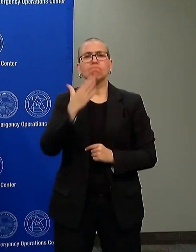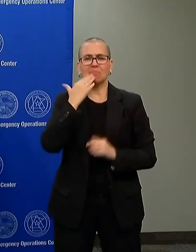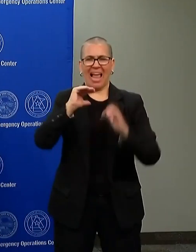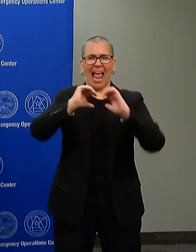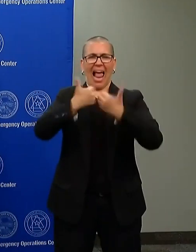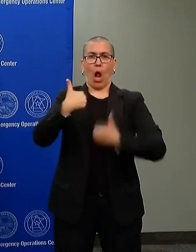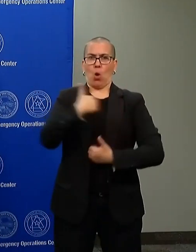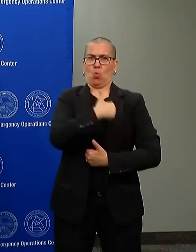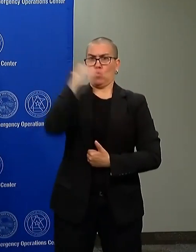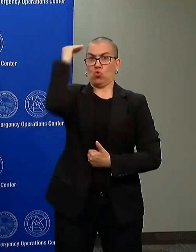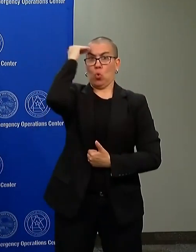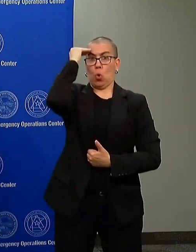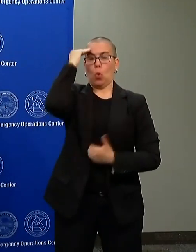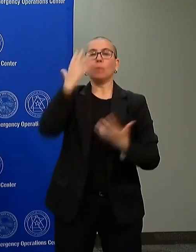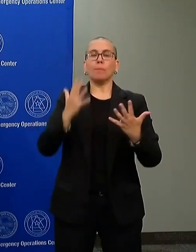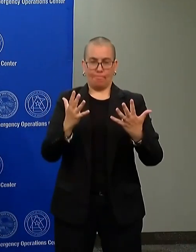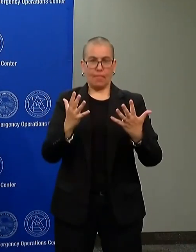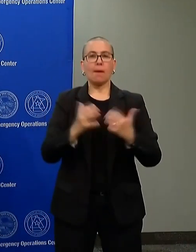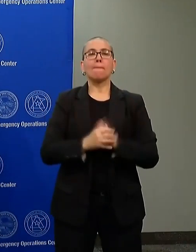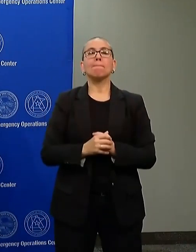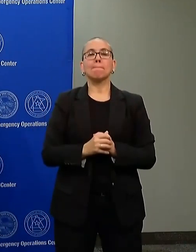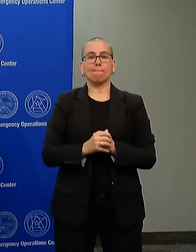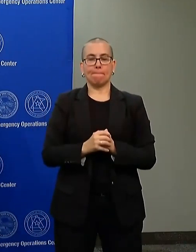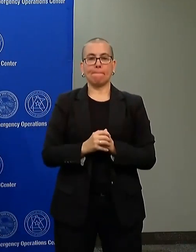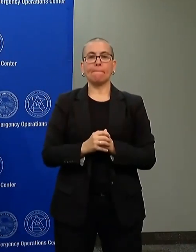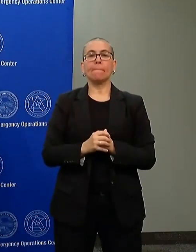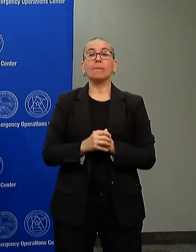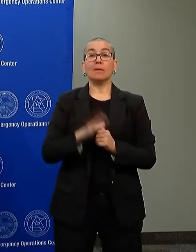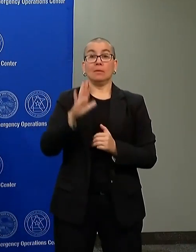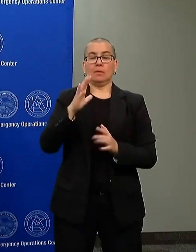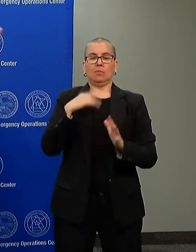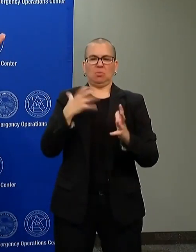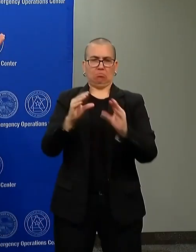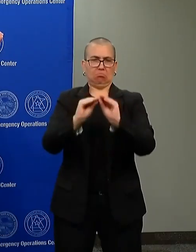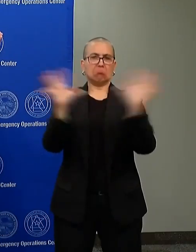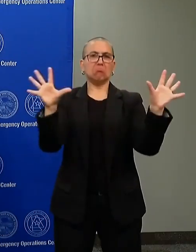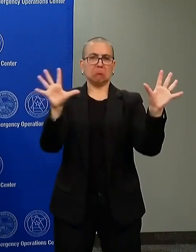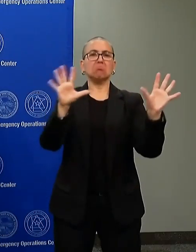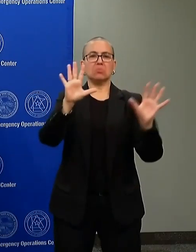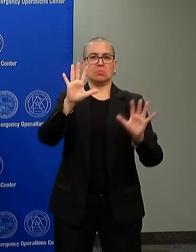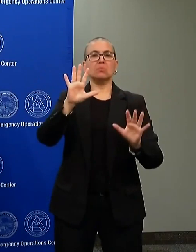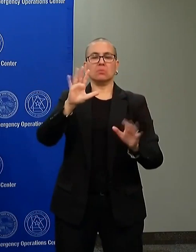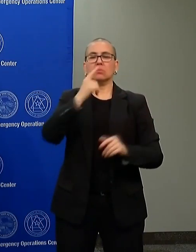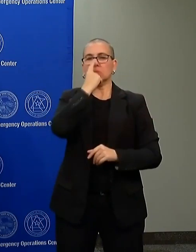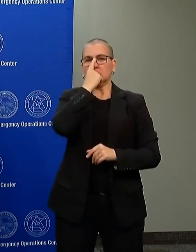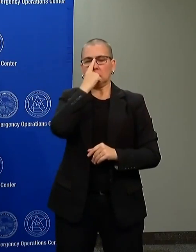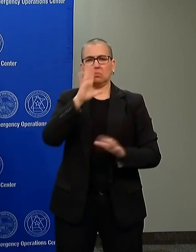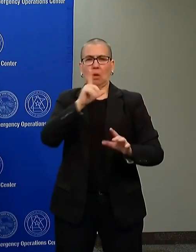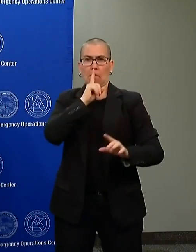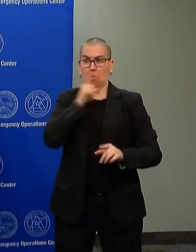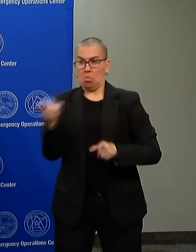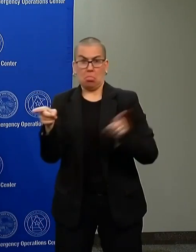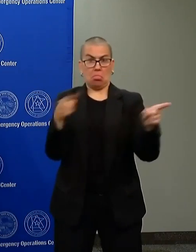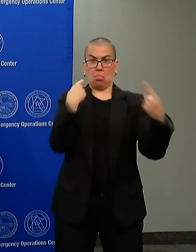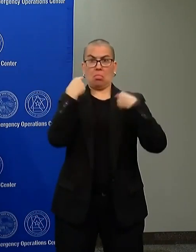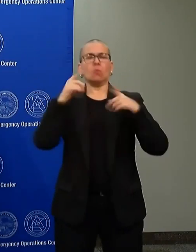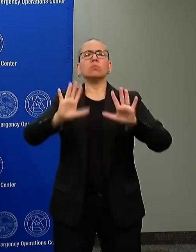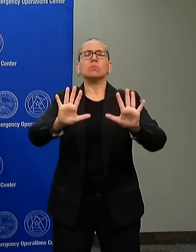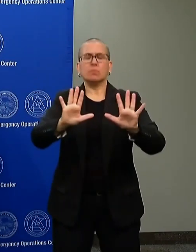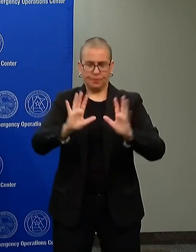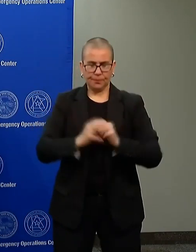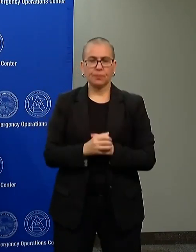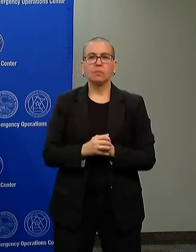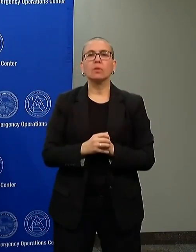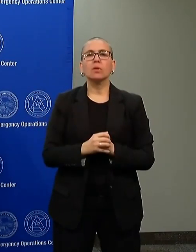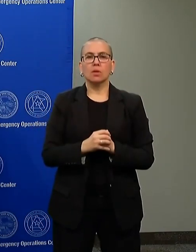clear. As I said earlier in the week, this is not about saying, Oh, this isn't us. It's everybody from everywhere else. We understand that the catalyst